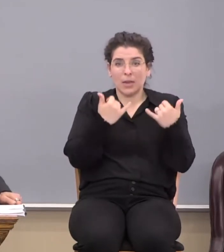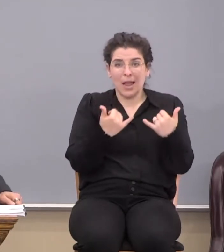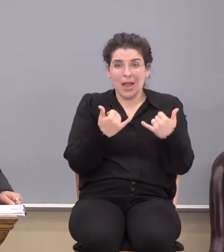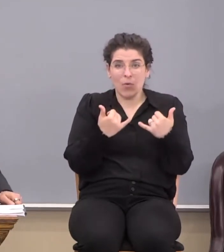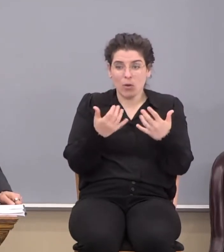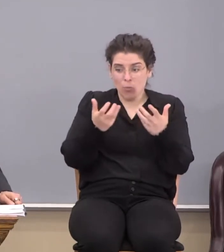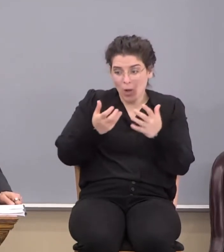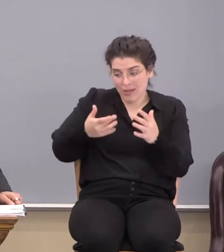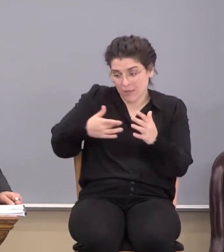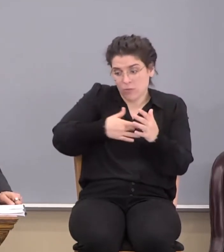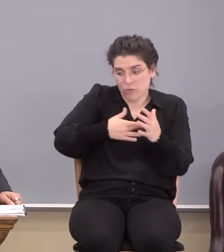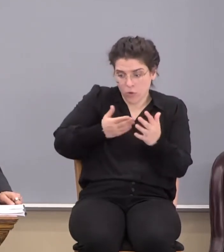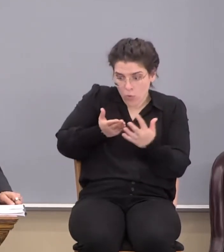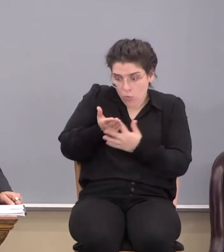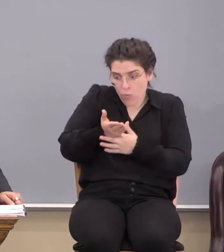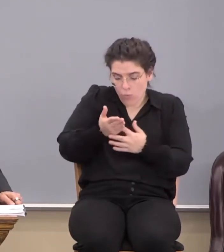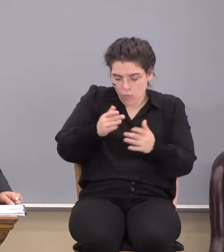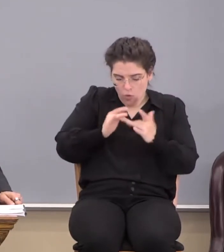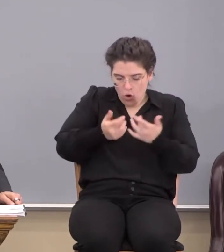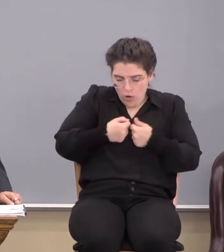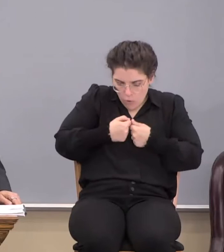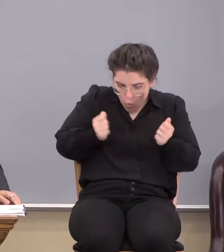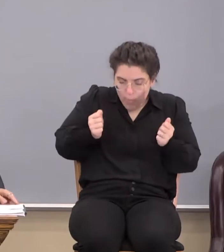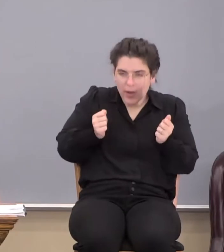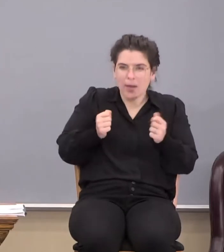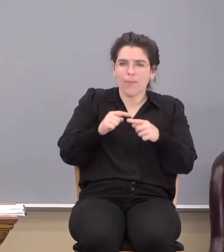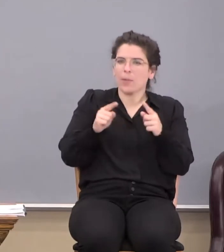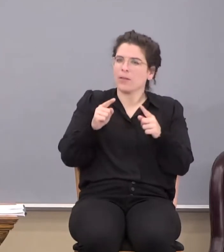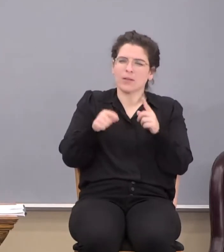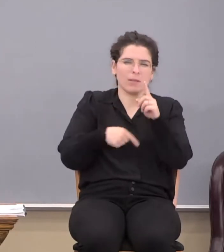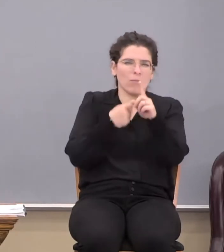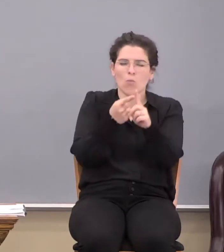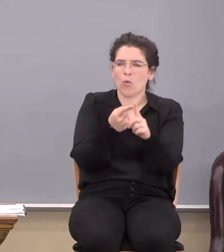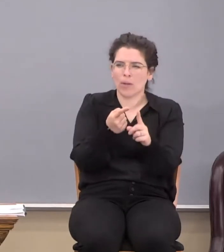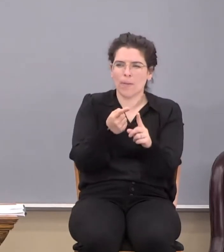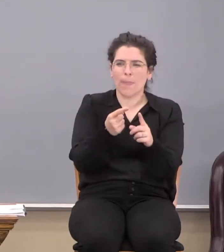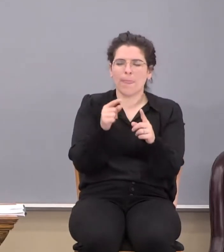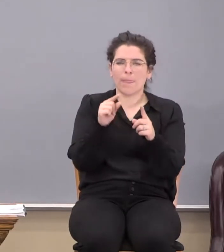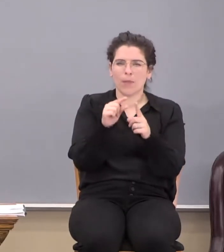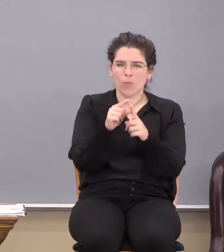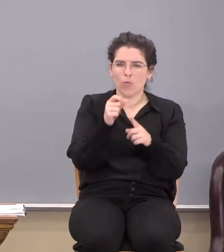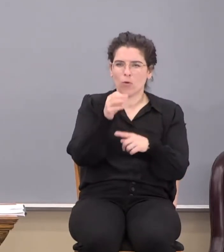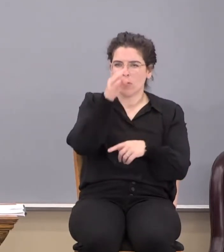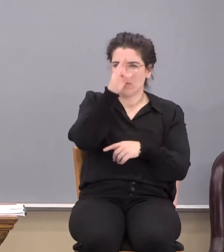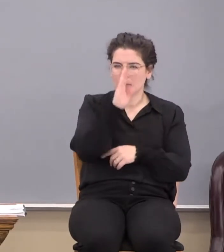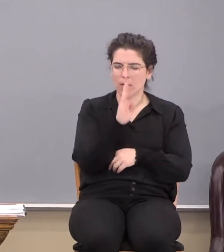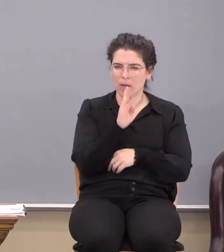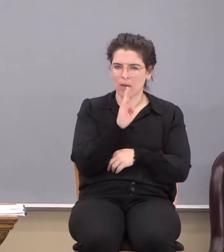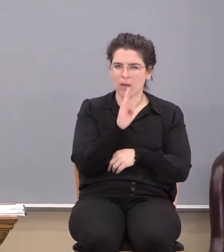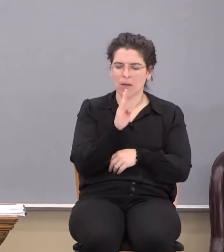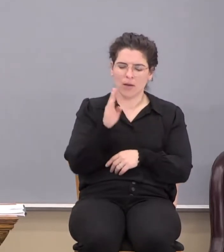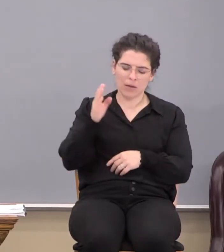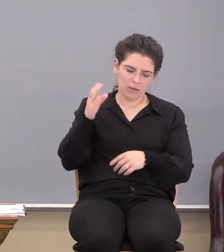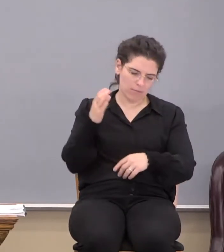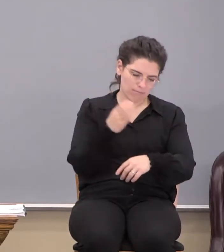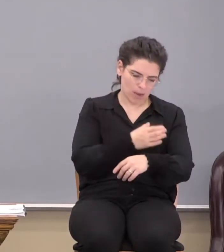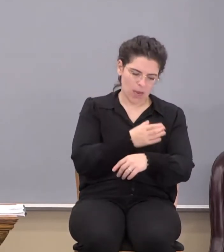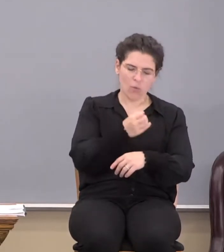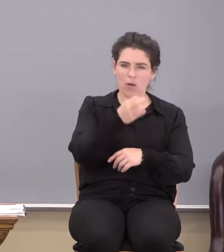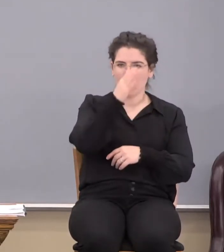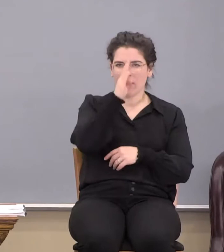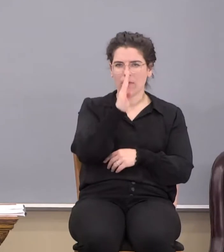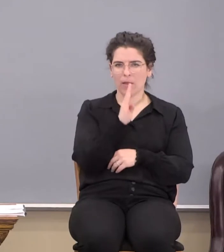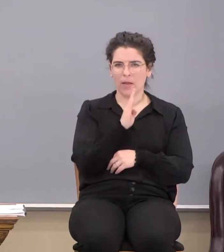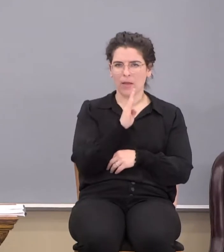it's wanting to get their heart and open it up and so forth, but the point is that the word of God is the power of God